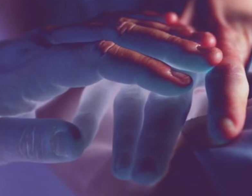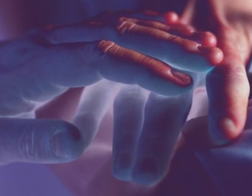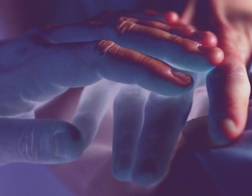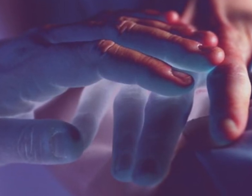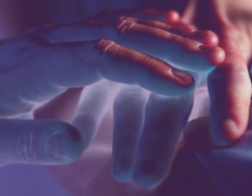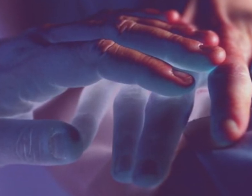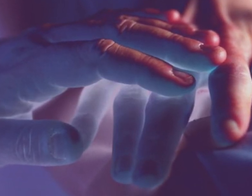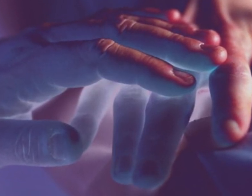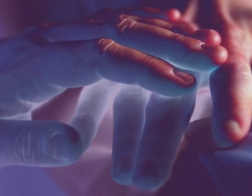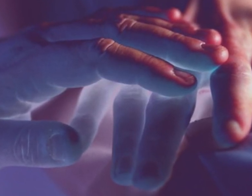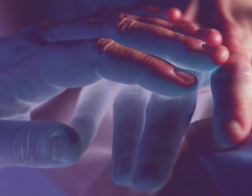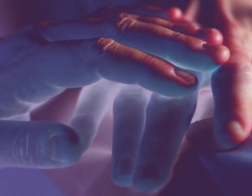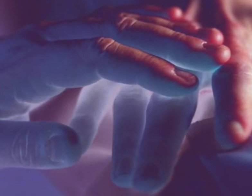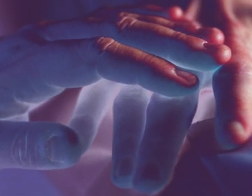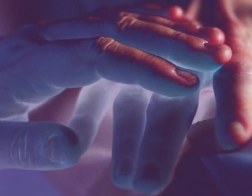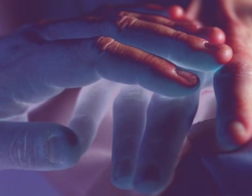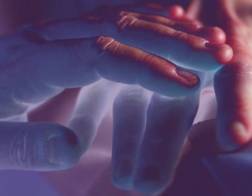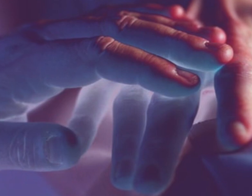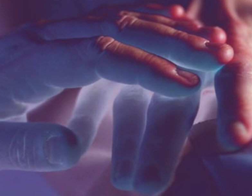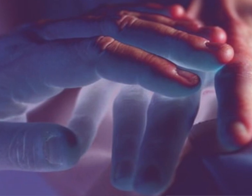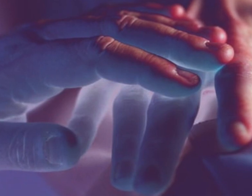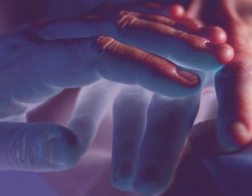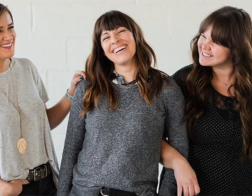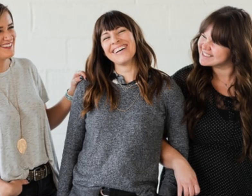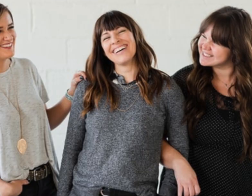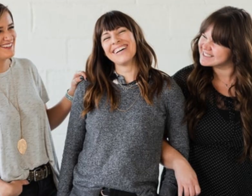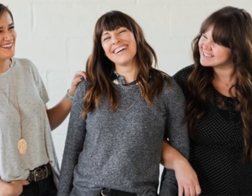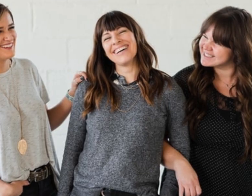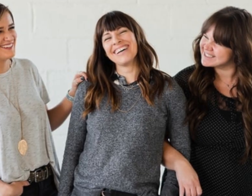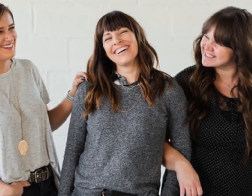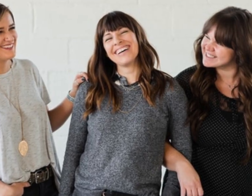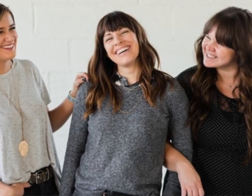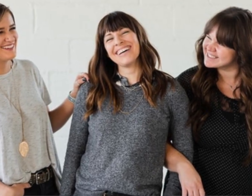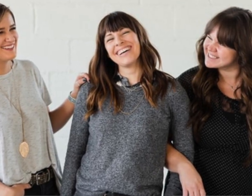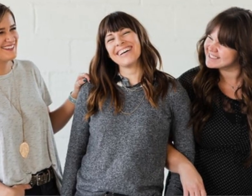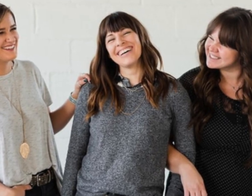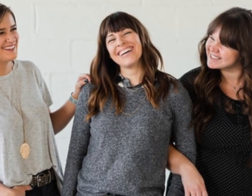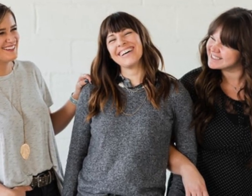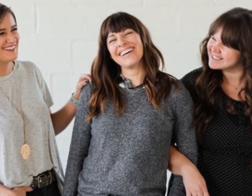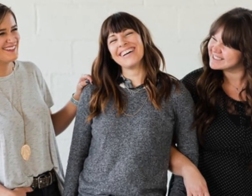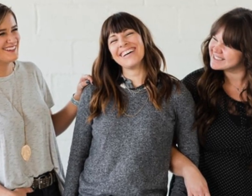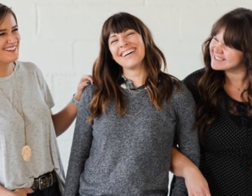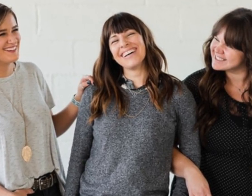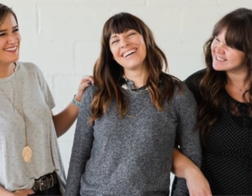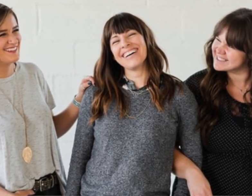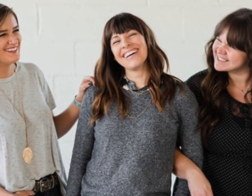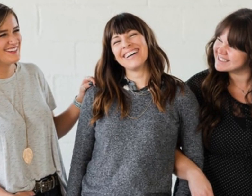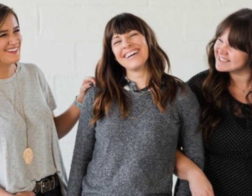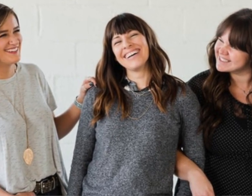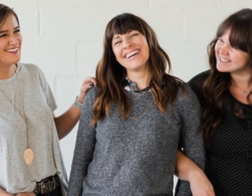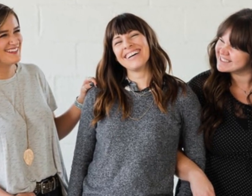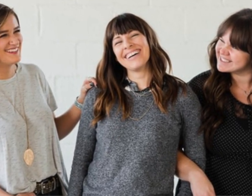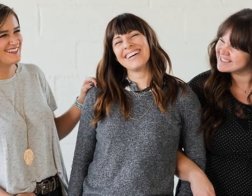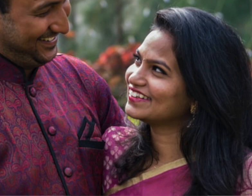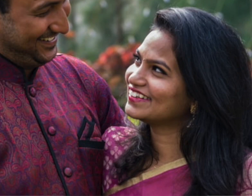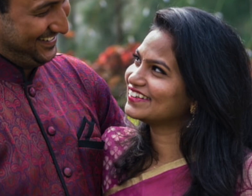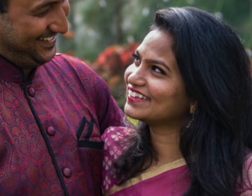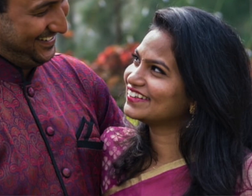don't have their family members to touch them to laugh y'all watch a funny tv to uh uh sitcom together nobody to sit